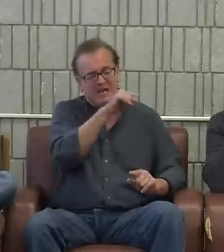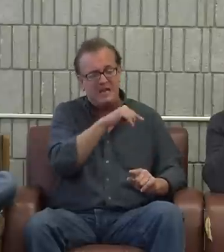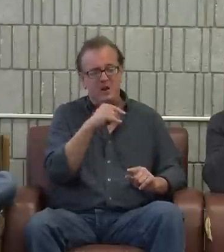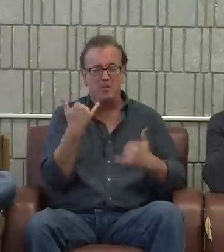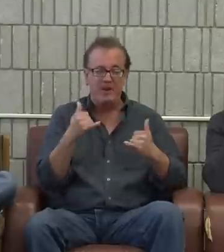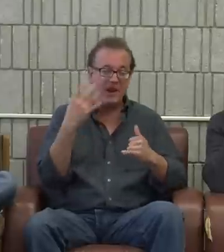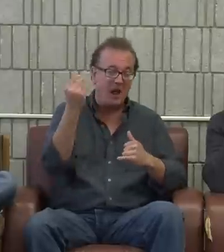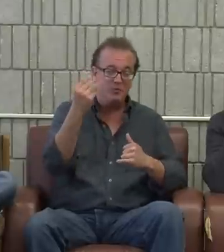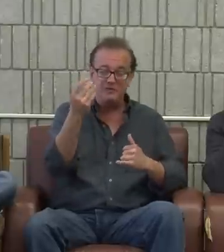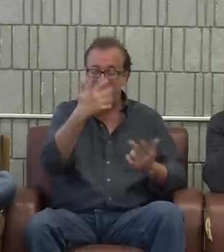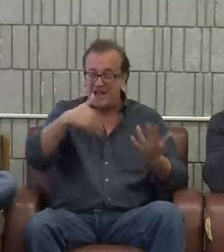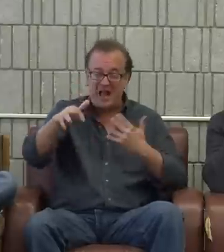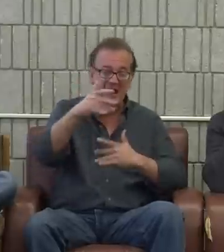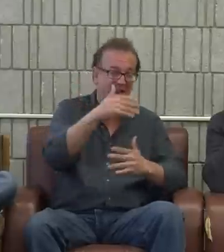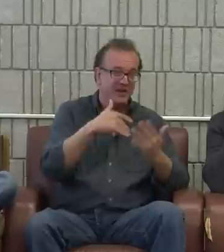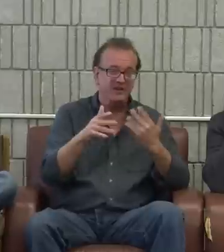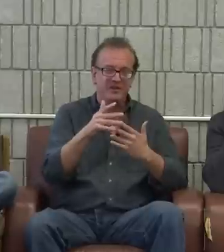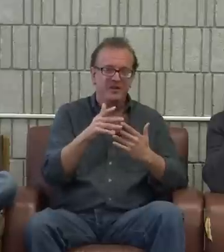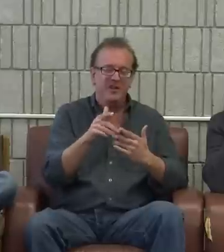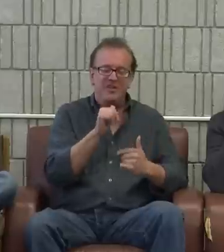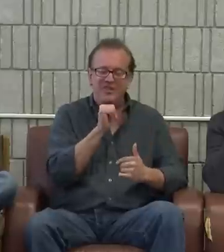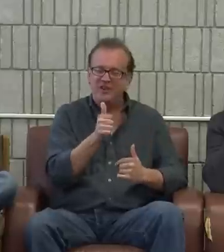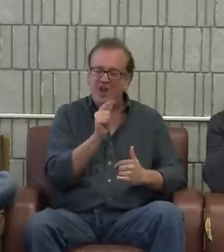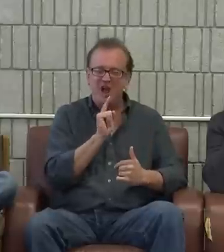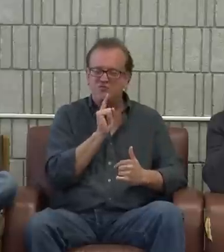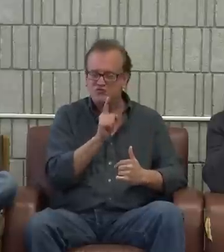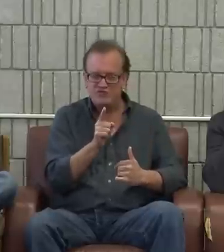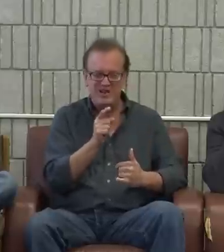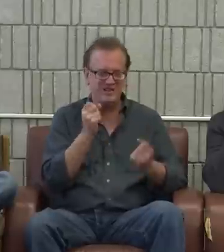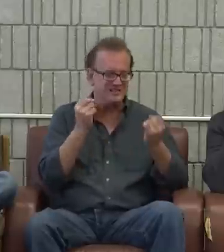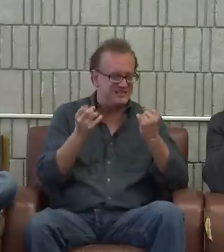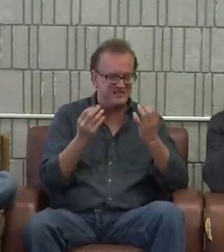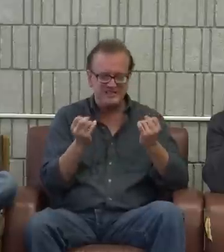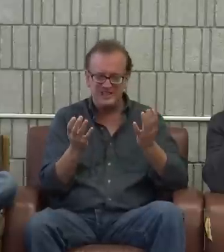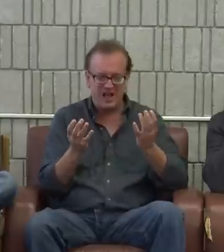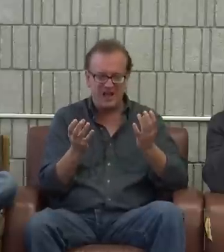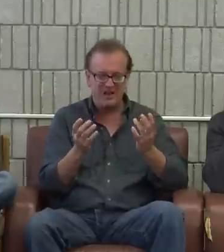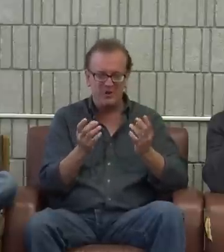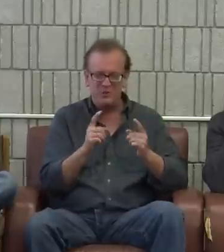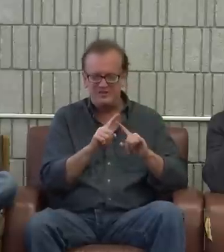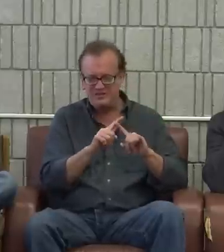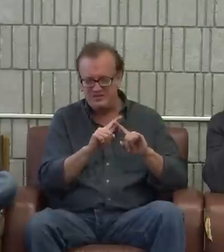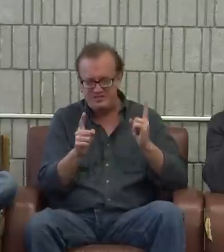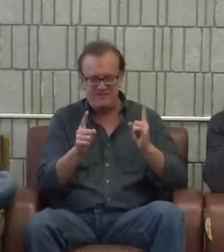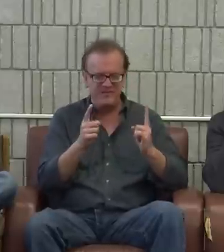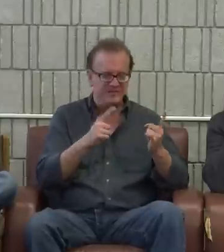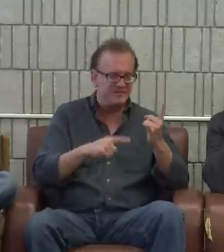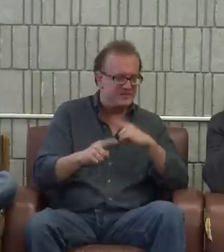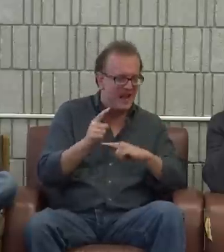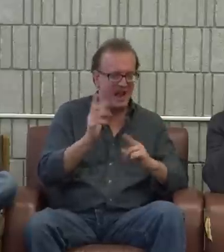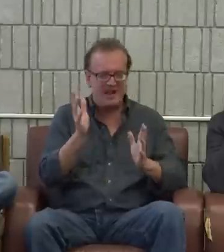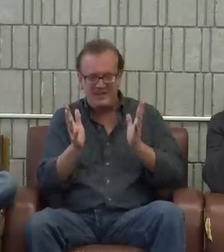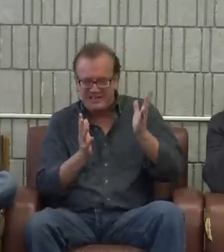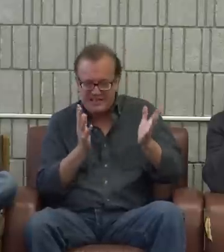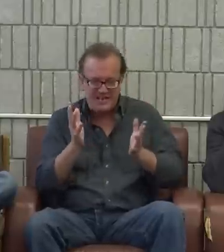And all the kids, when we played outside with each other, they weren't really signing. It was something different. was